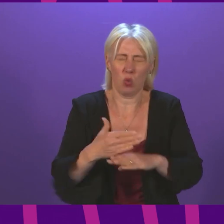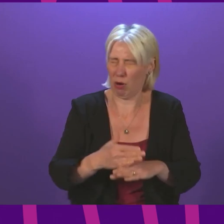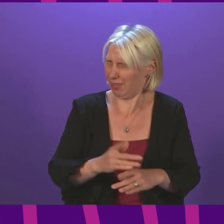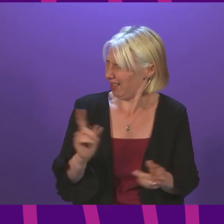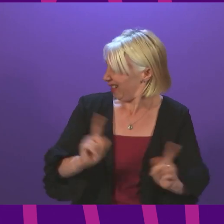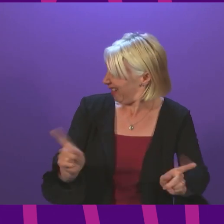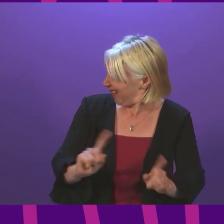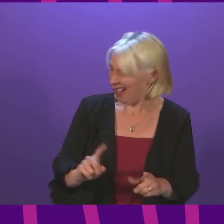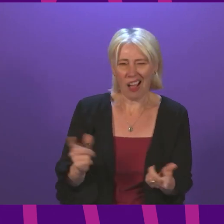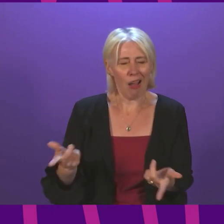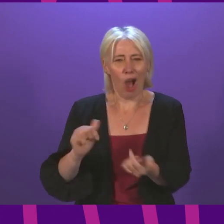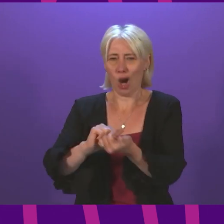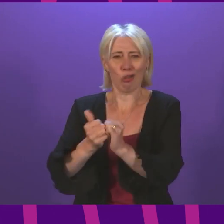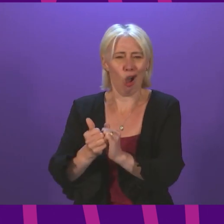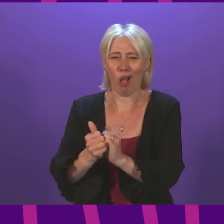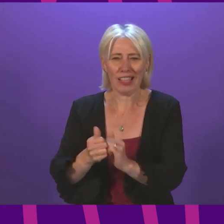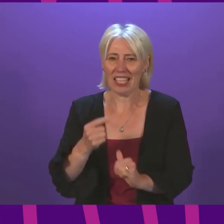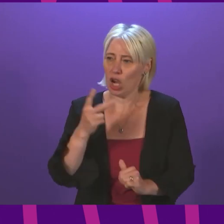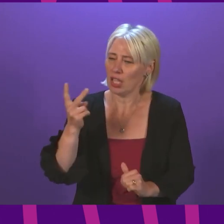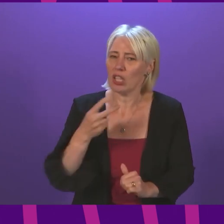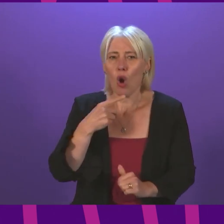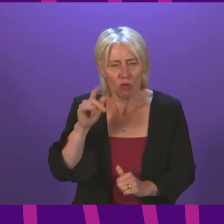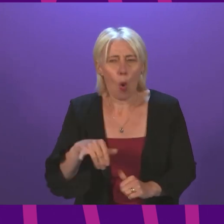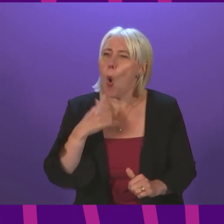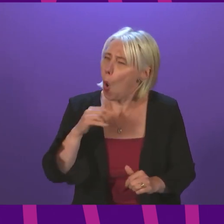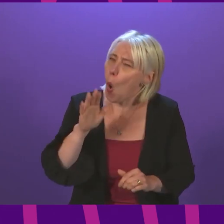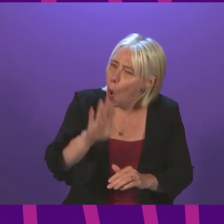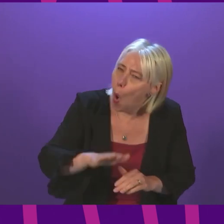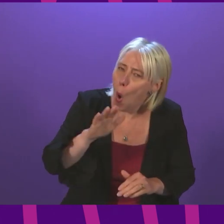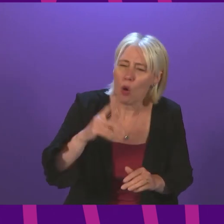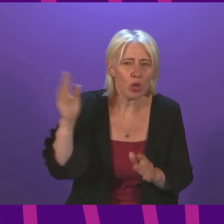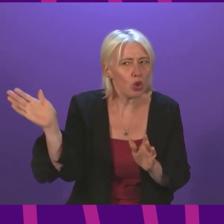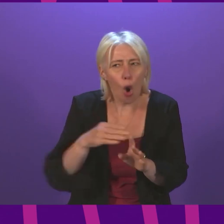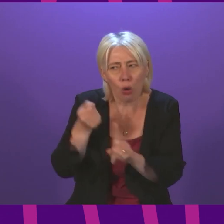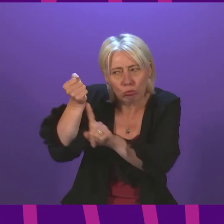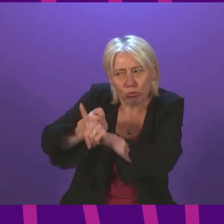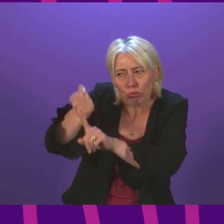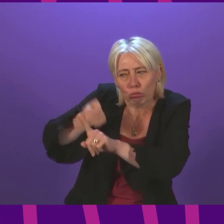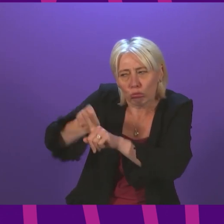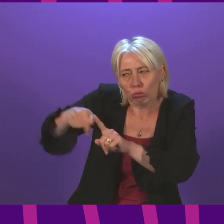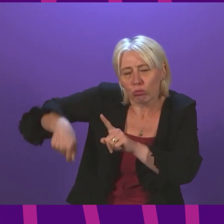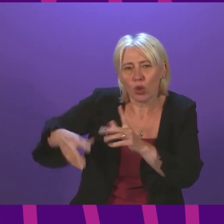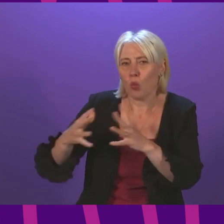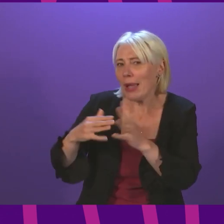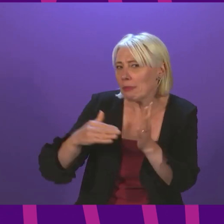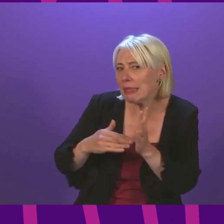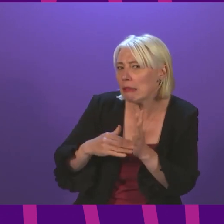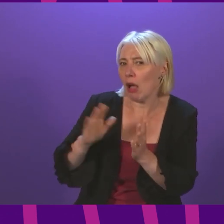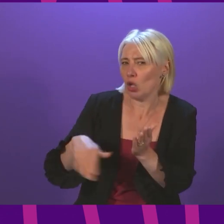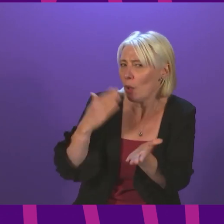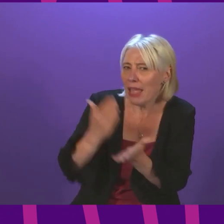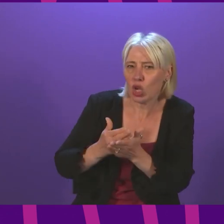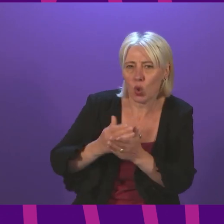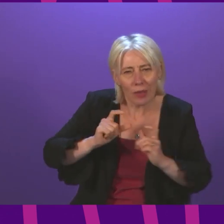Alexander Stewart, however, assured us they are doing all they can to lobby their Westminster counterparts to keep the lifeline.